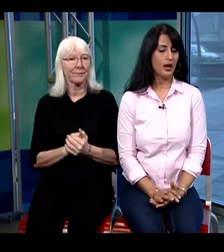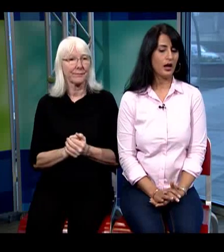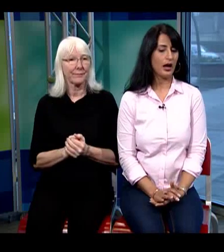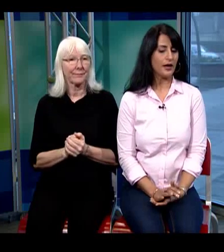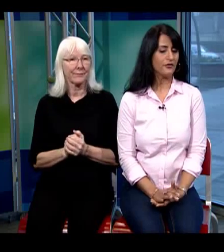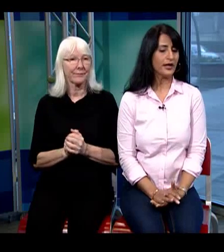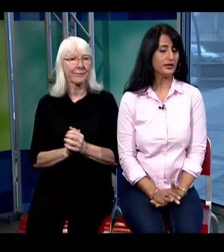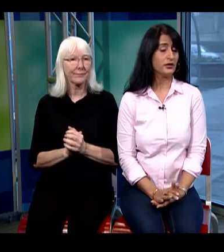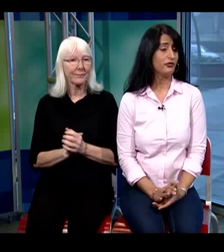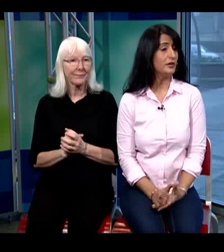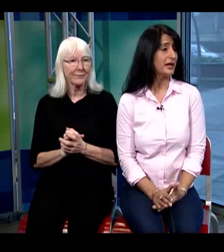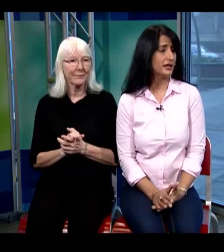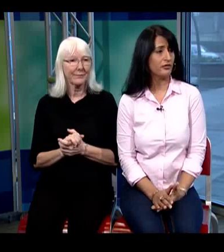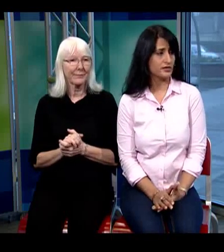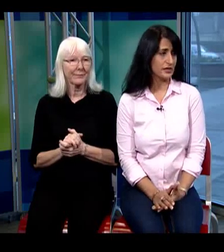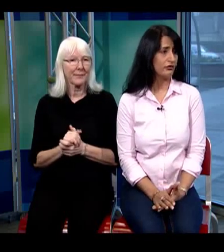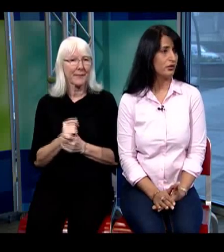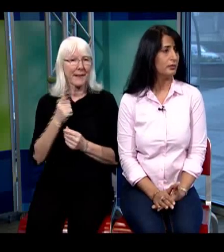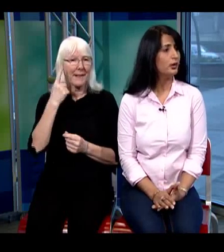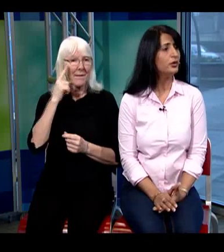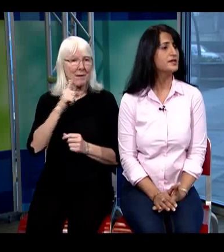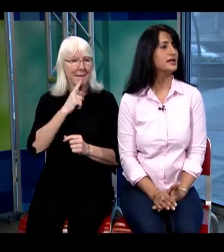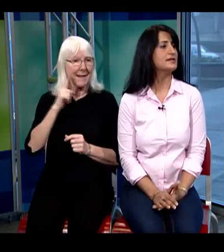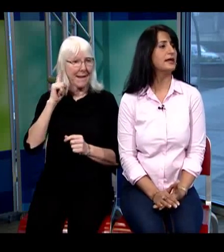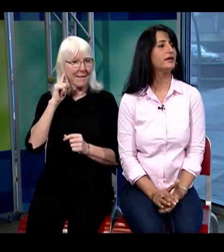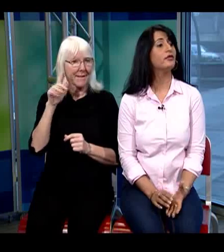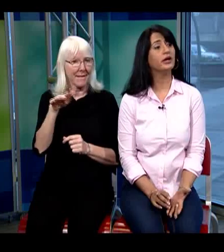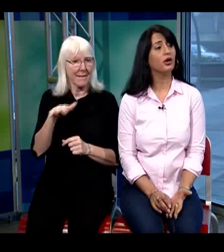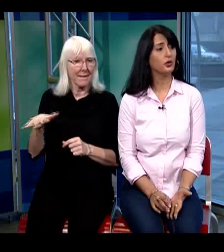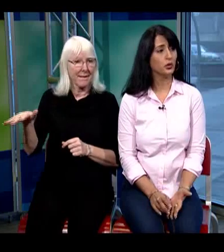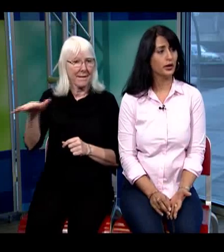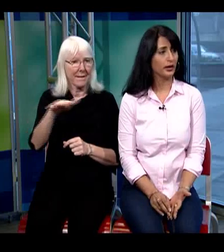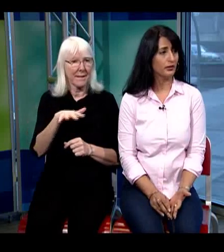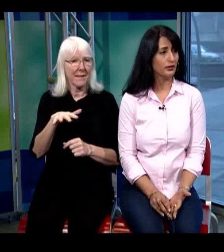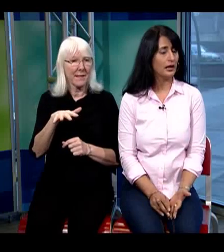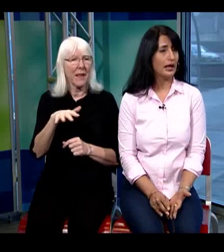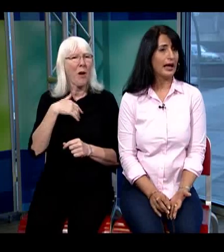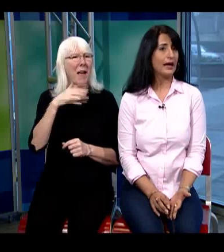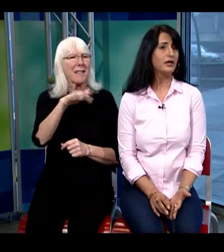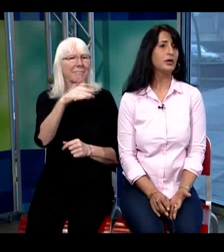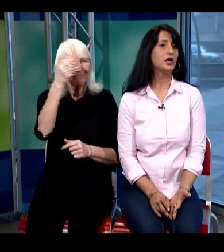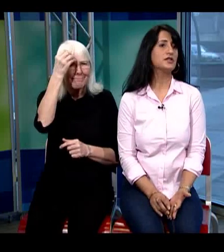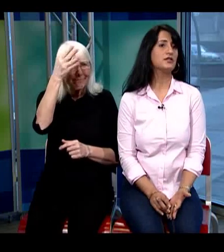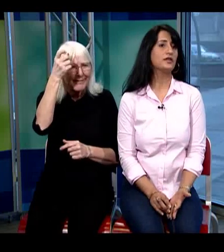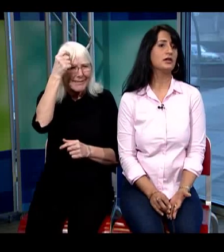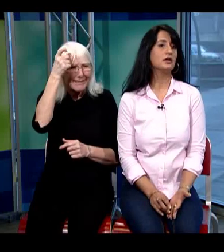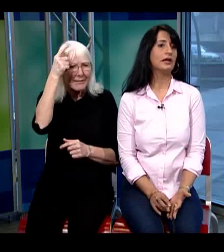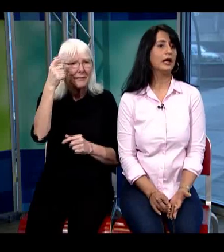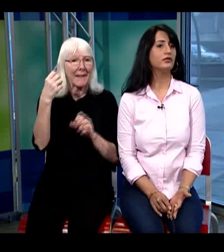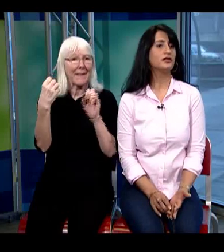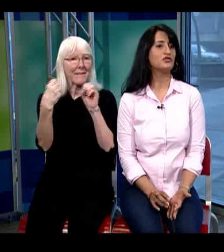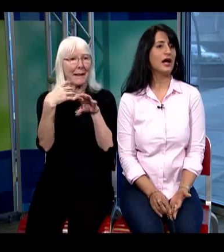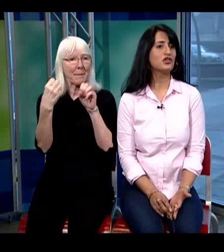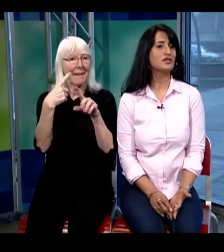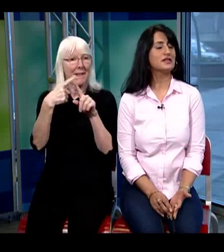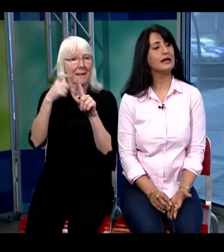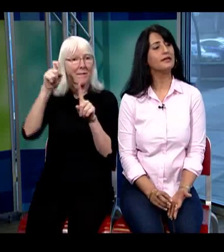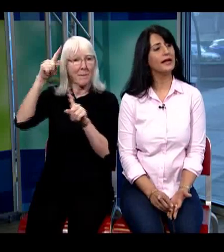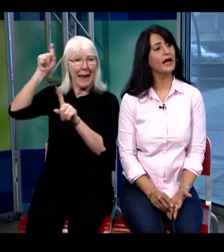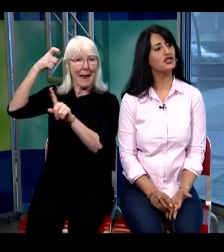i find the feedback that i've received from employers is that they're very hard working and i think because of the lack of distractions they actually